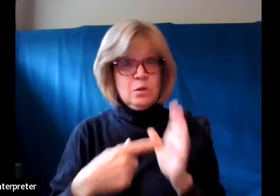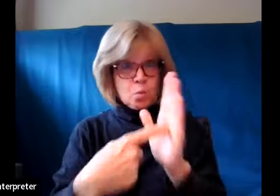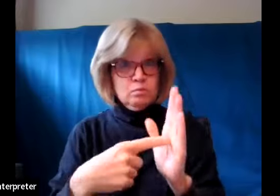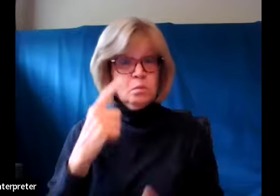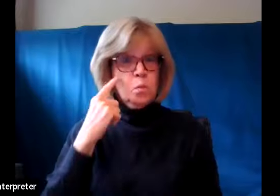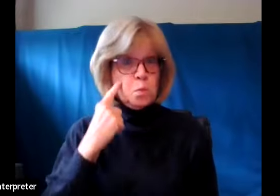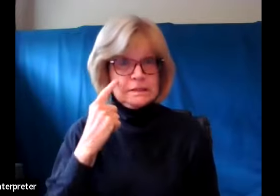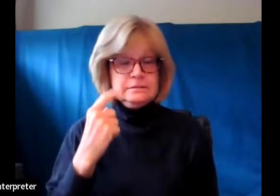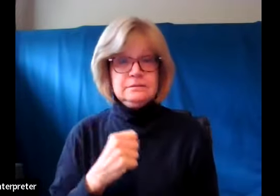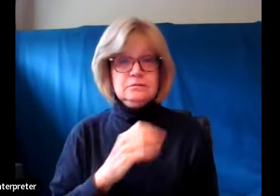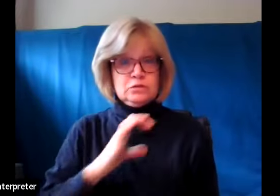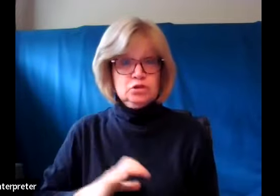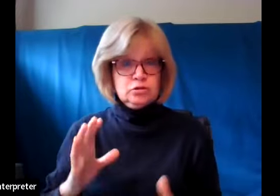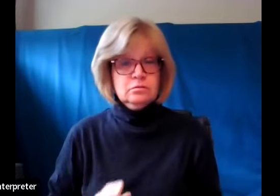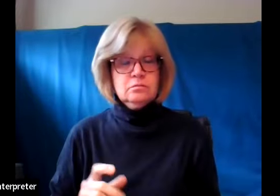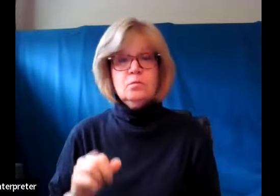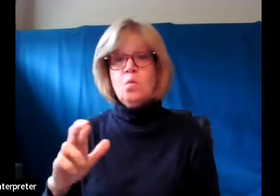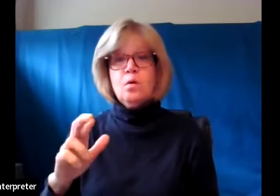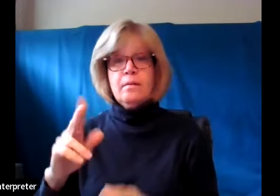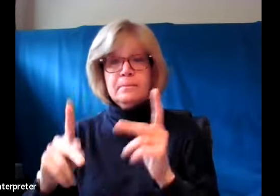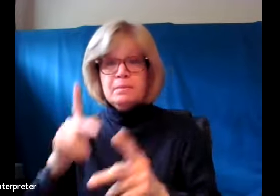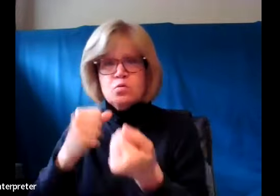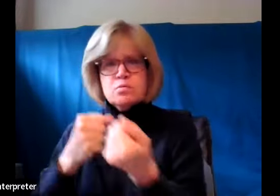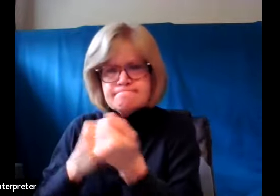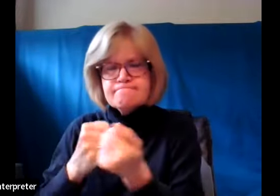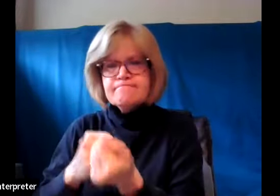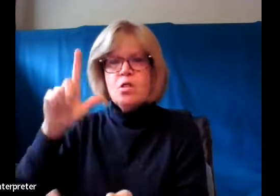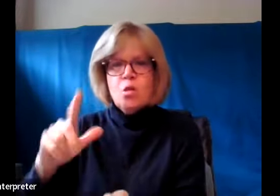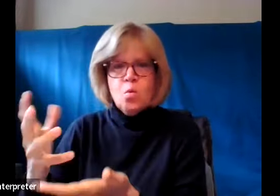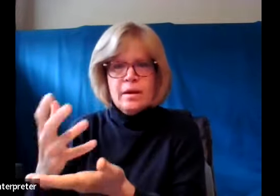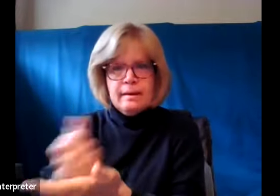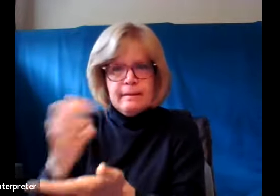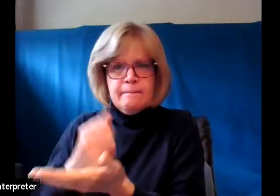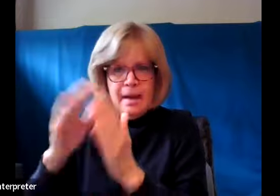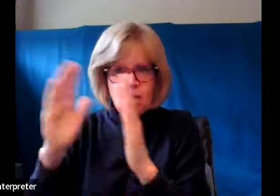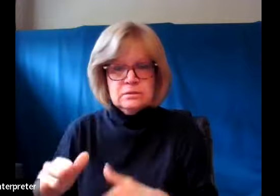Or those who advocate for low income housing, which is seriously needed.